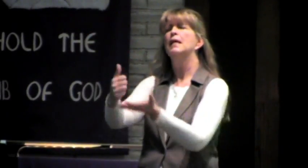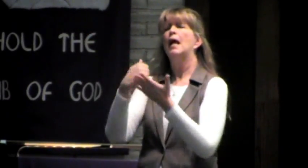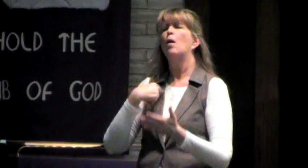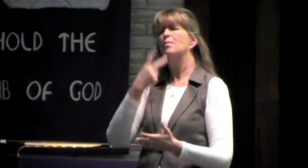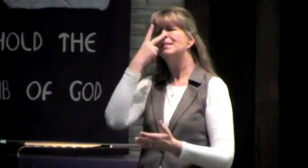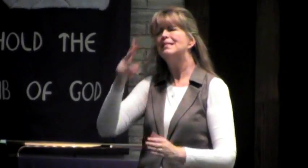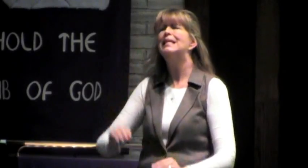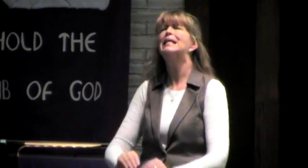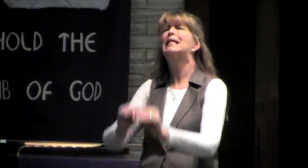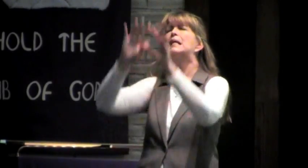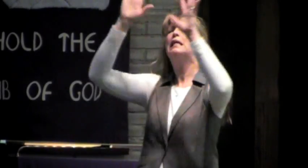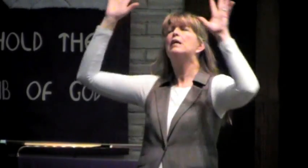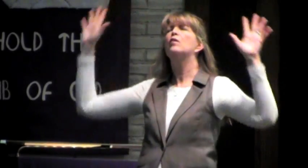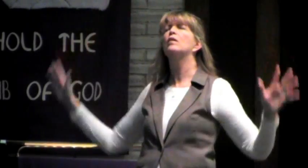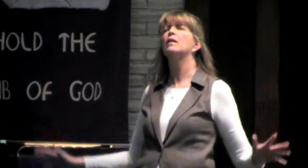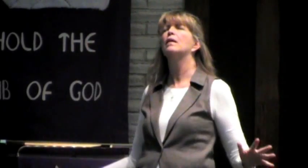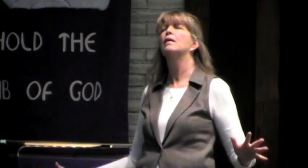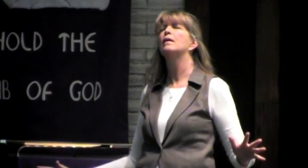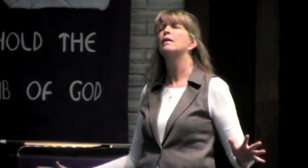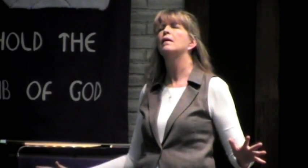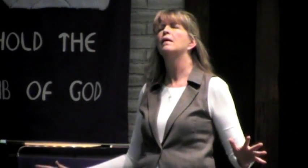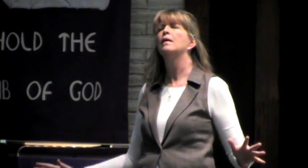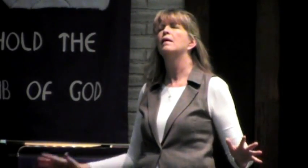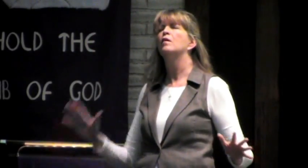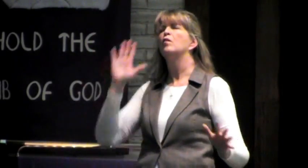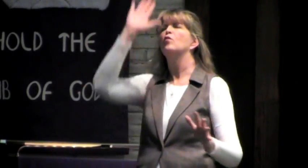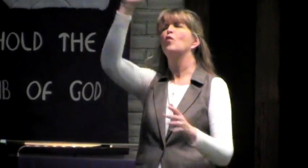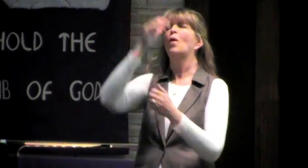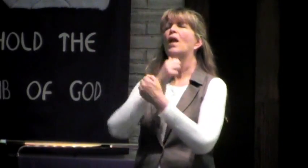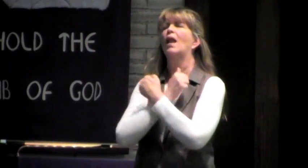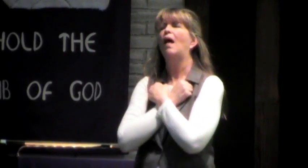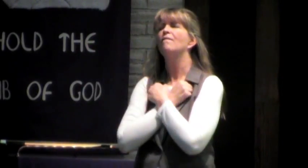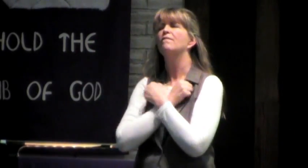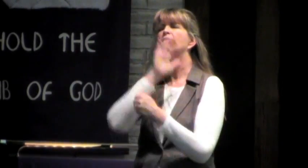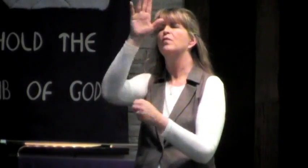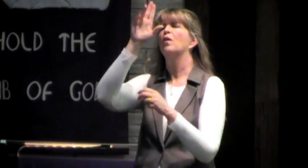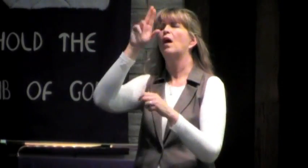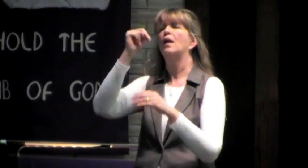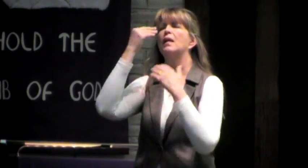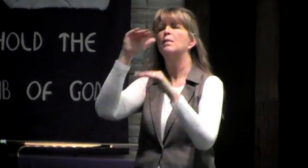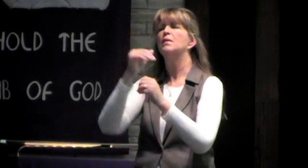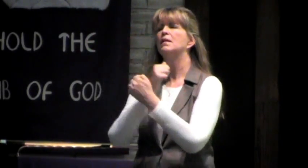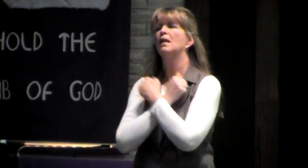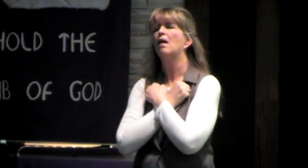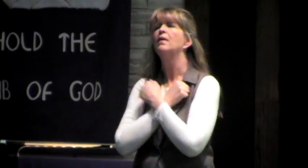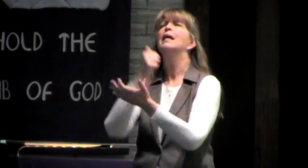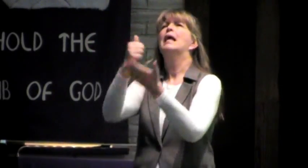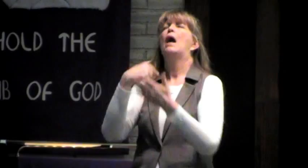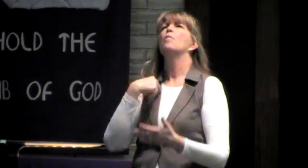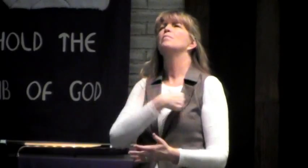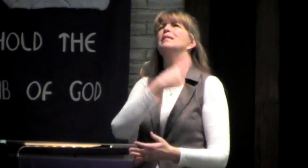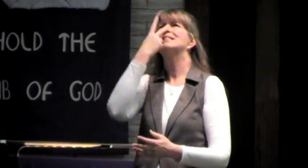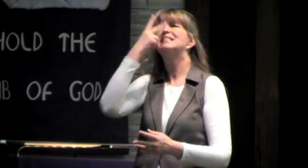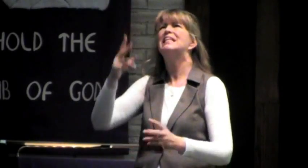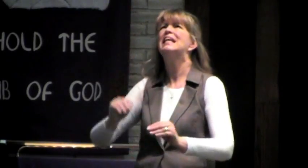this situation. Help me to see clearly your love, your unconditional,